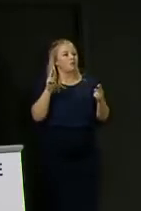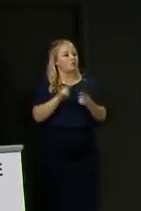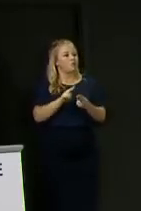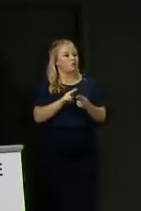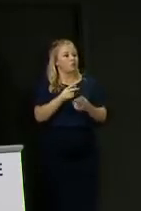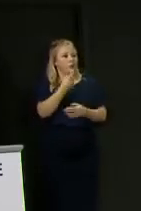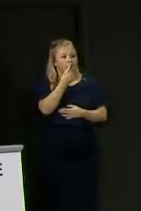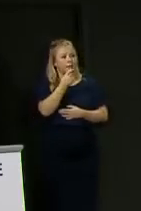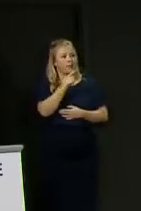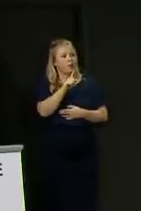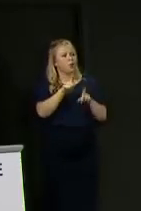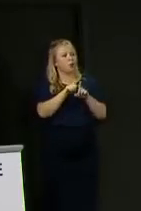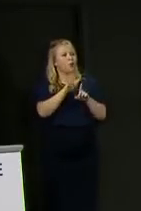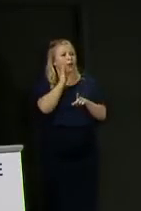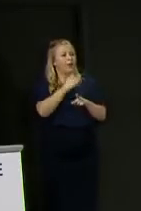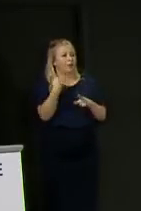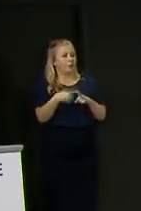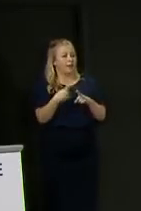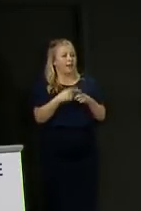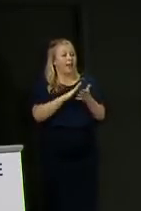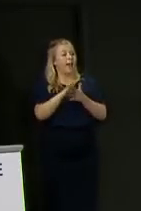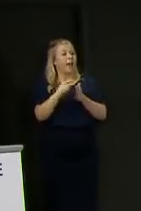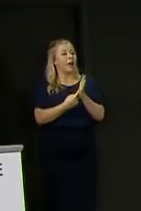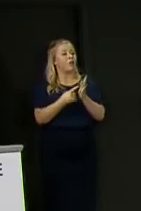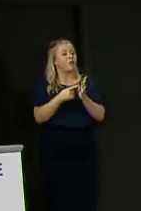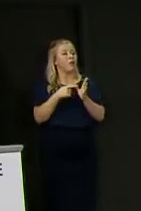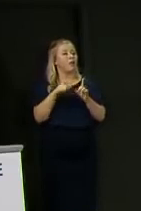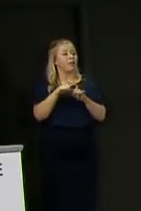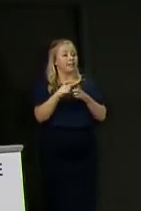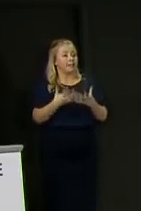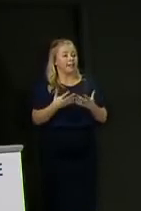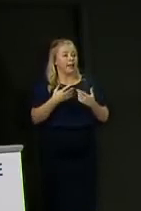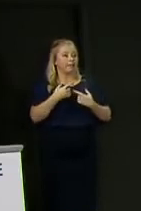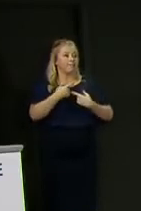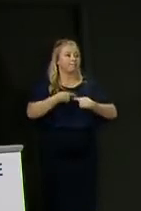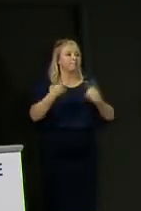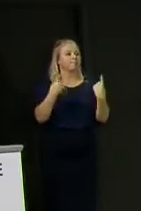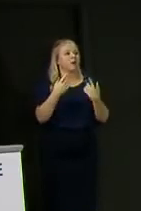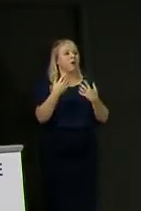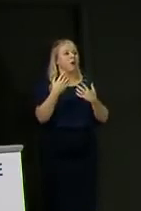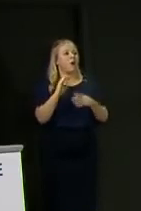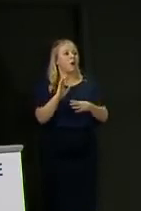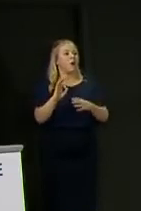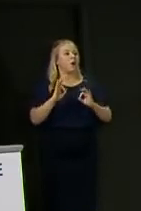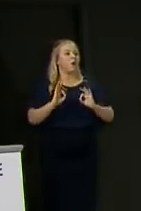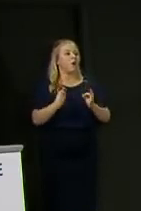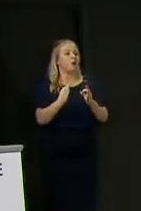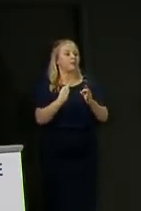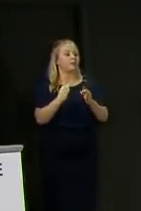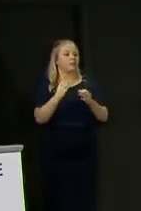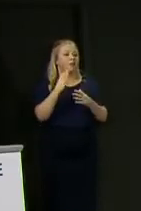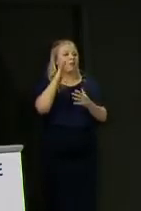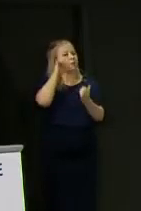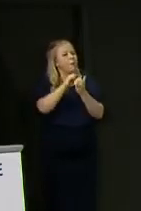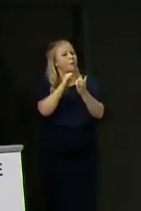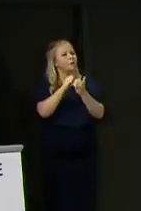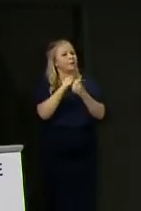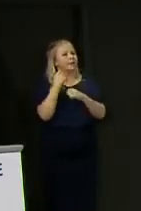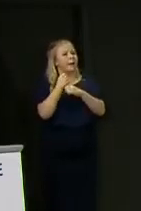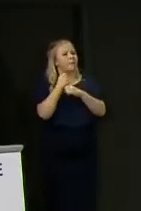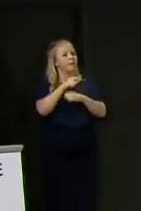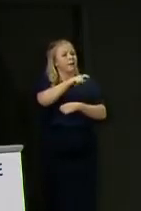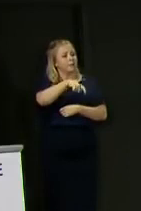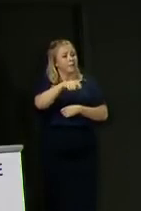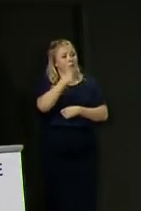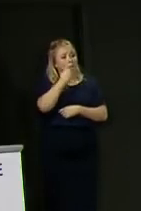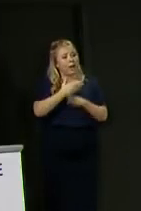I also just ask quickly, the Herald has today launched a Garden of Remembrance campaign to create a place where people can go to remember relatives they may